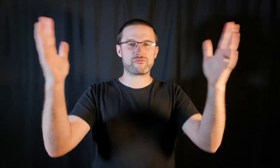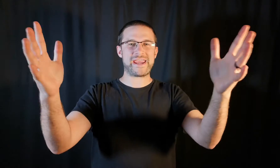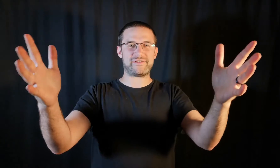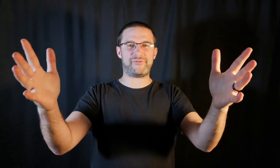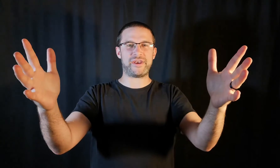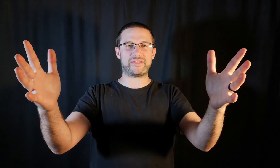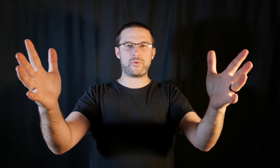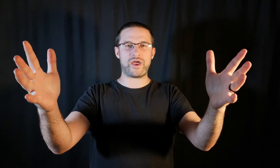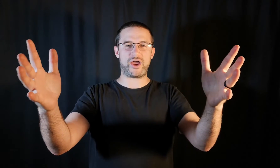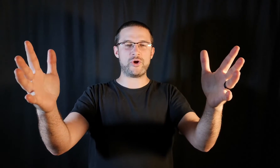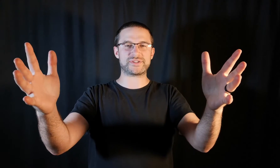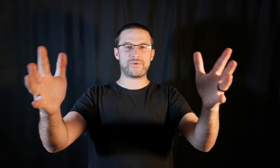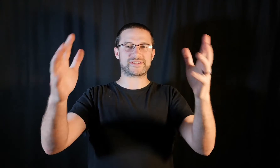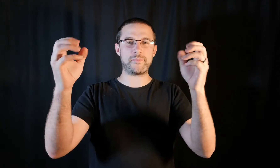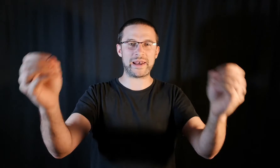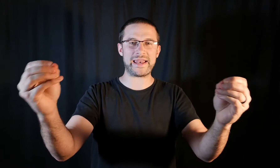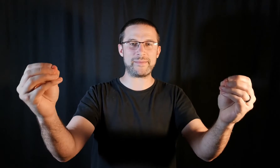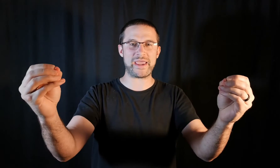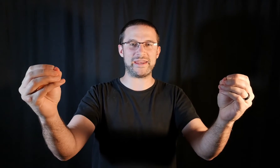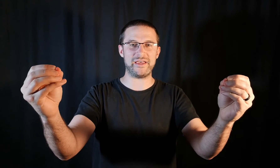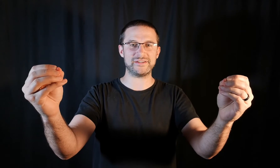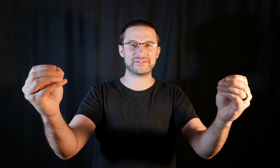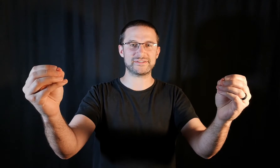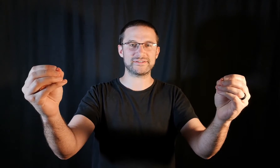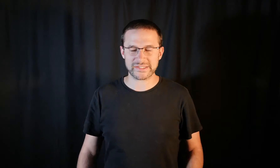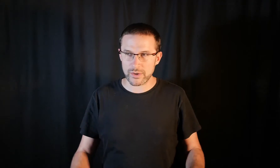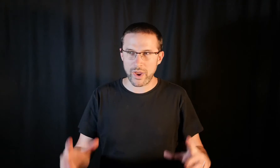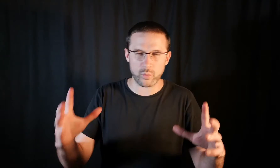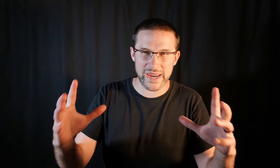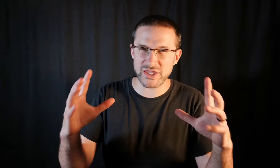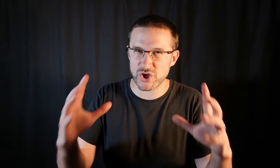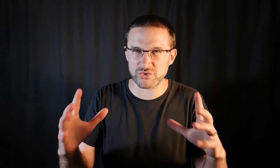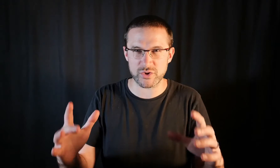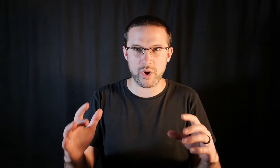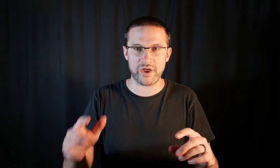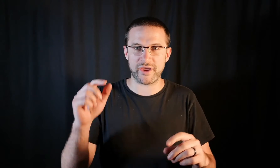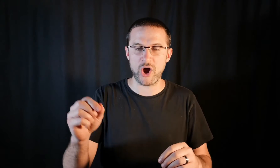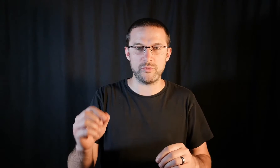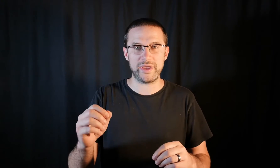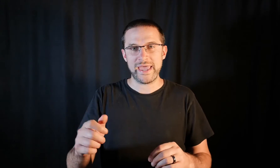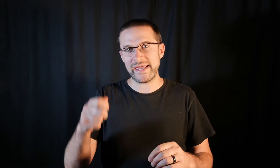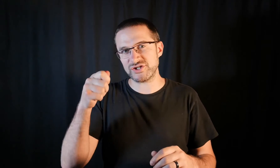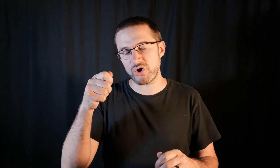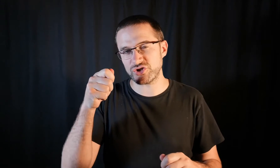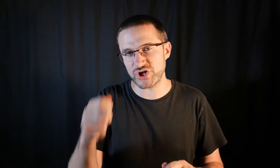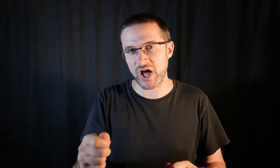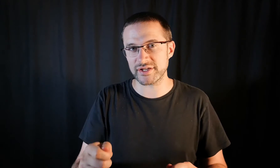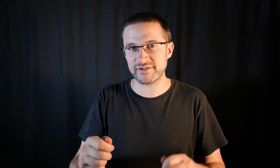redefining the word hope so it's completely meaningless. See when we use the word hope it's not just the